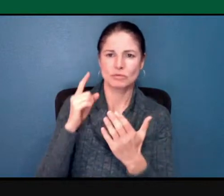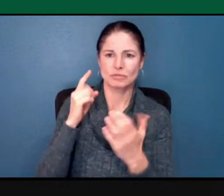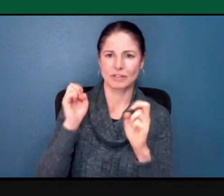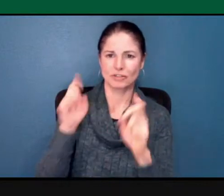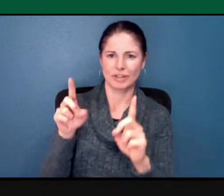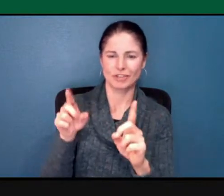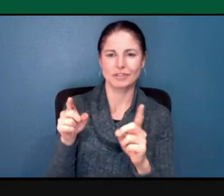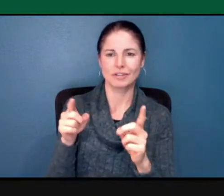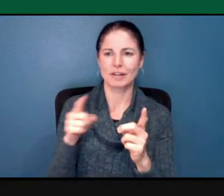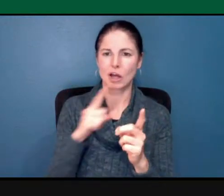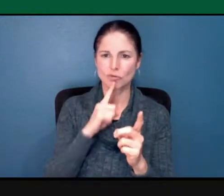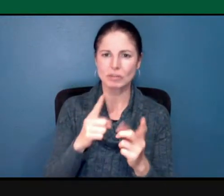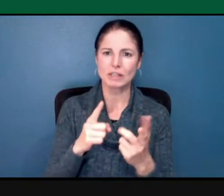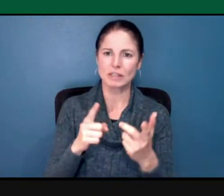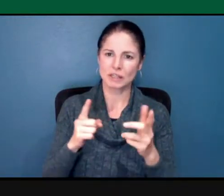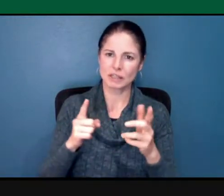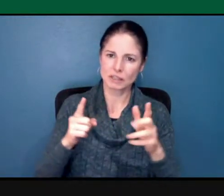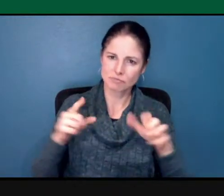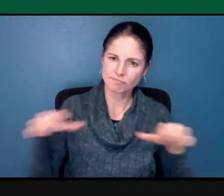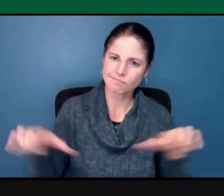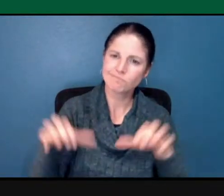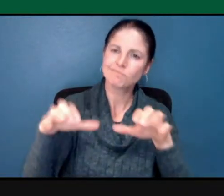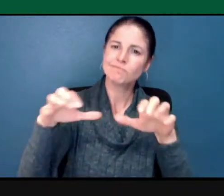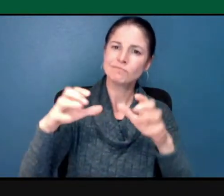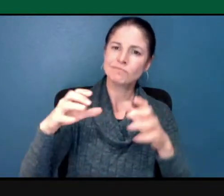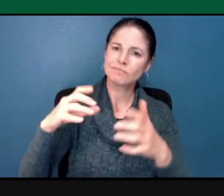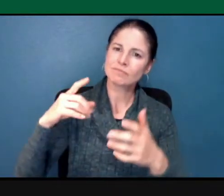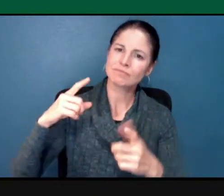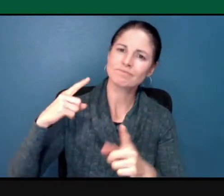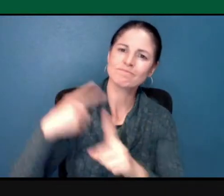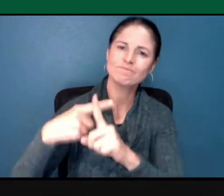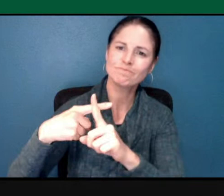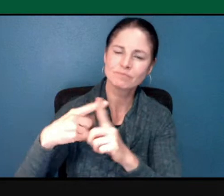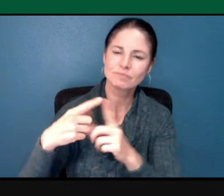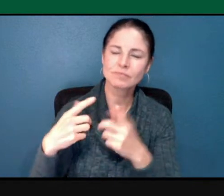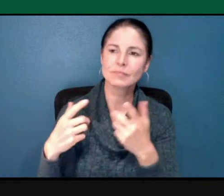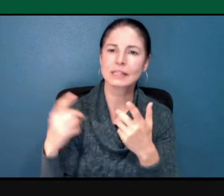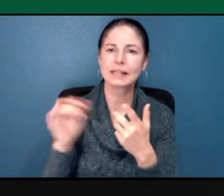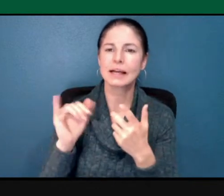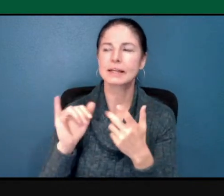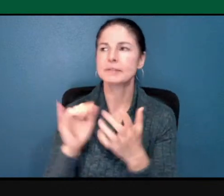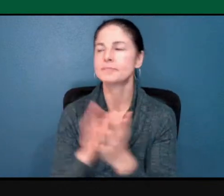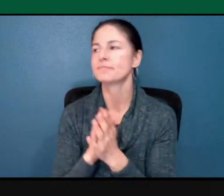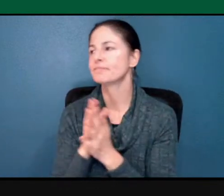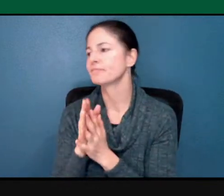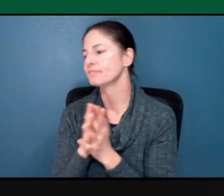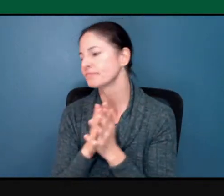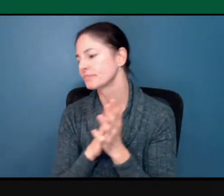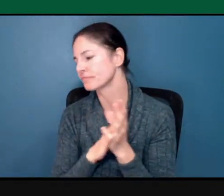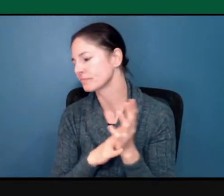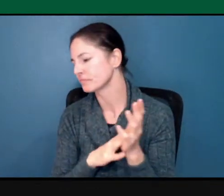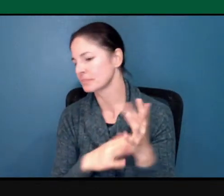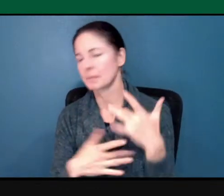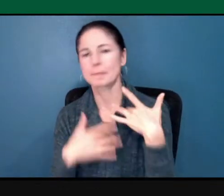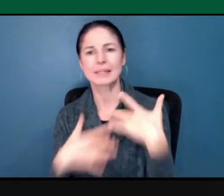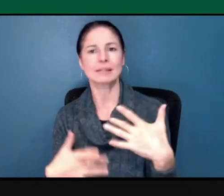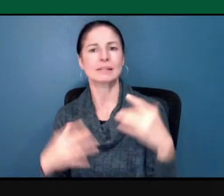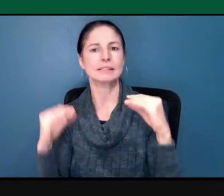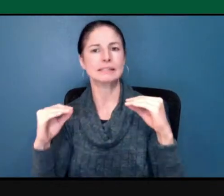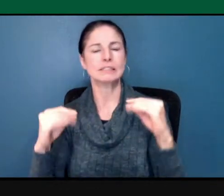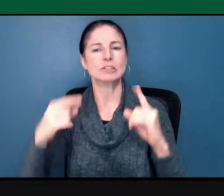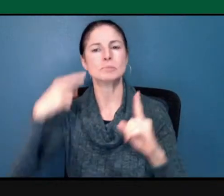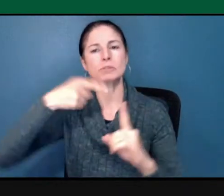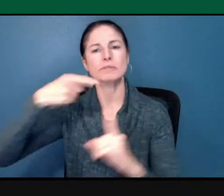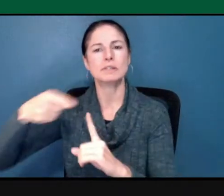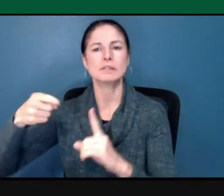we're teaching certain contexts, certain perspectives, and when